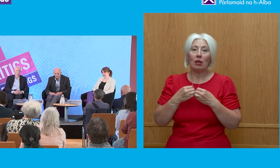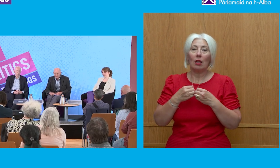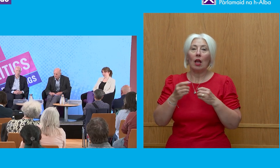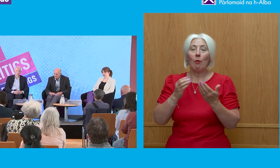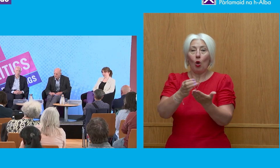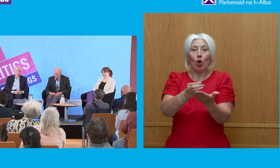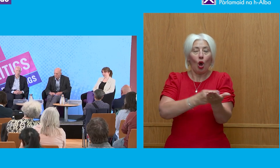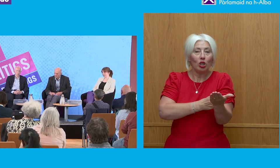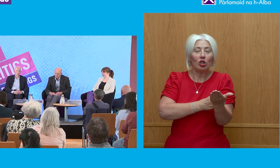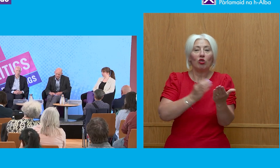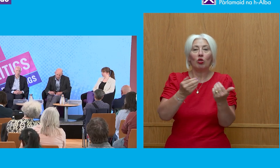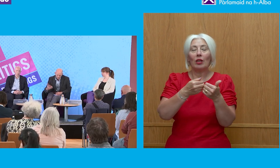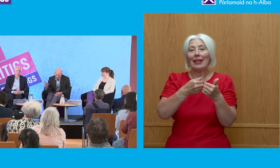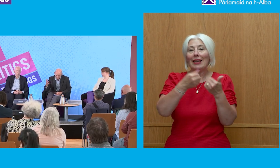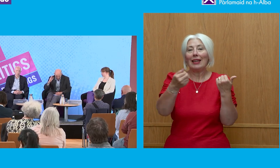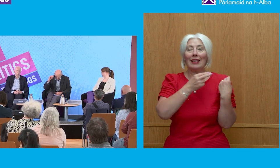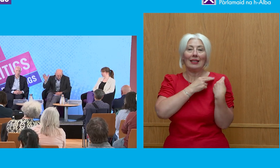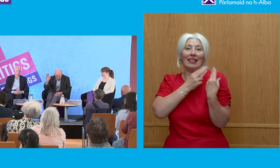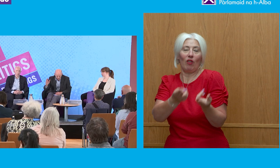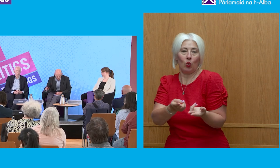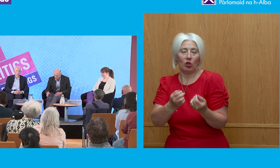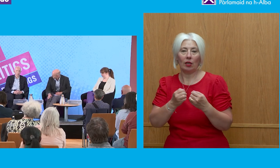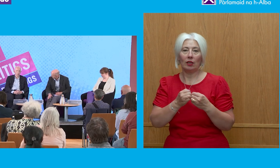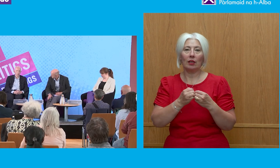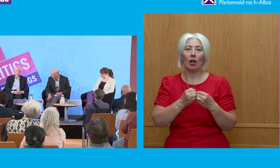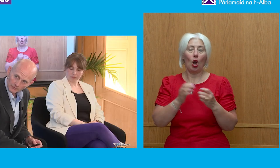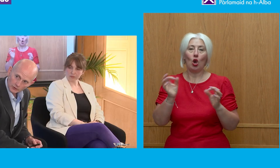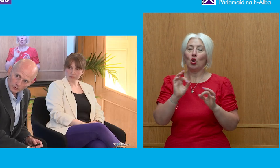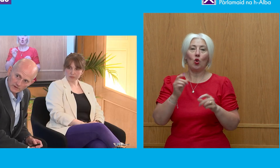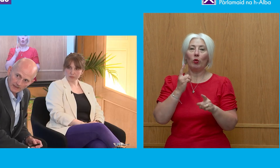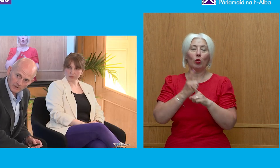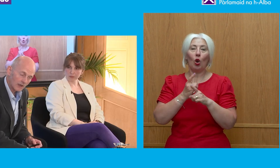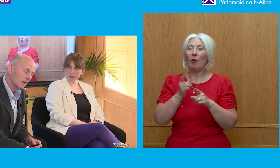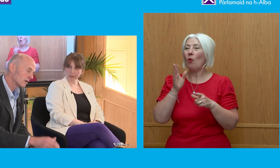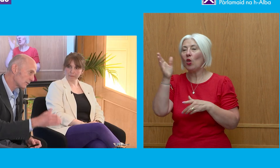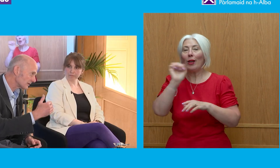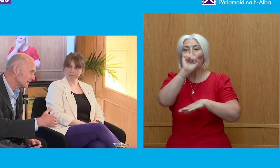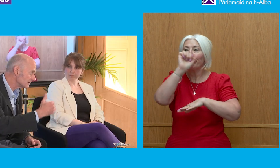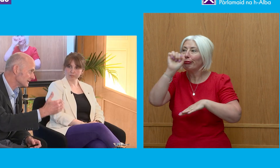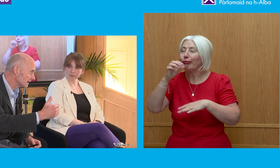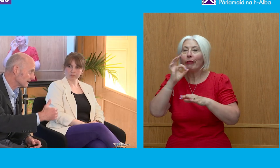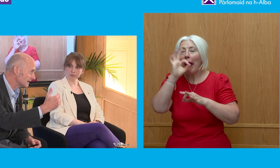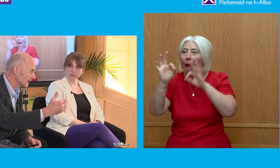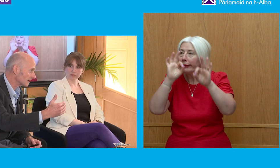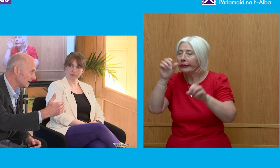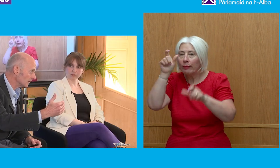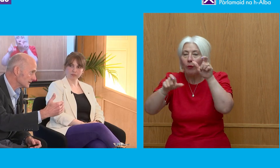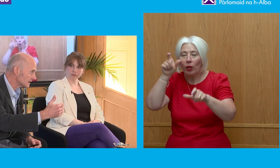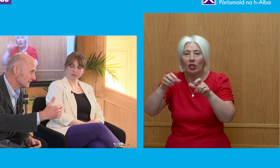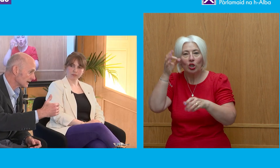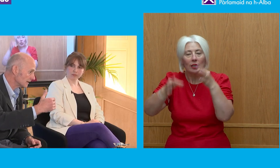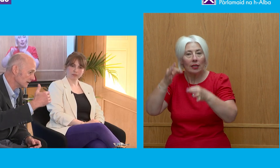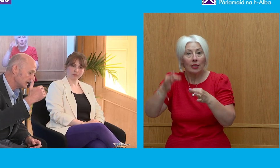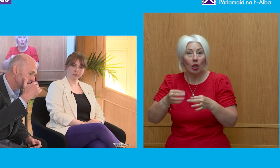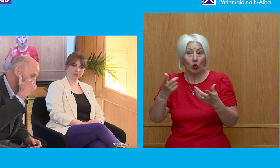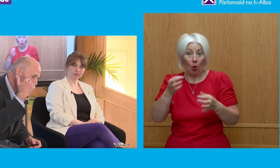constitution and devolution stuff, and often that I hear, nobody talks about this stuff on the doorstep. Well, politicians, they're there to take a lead on